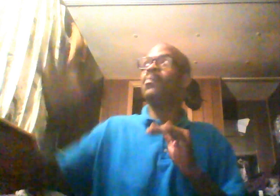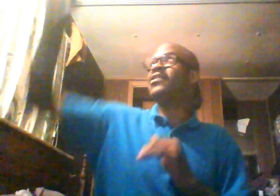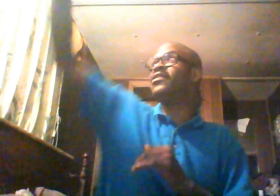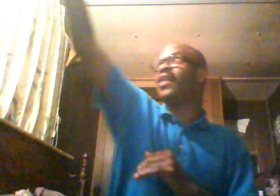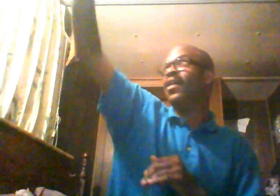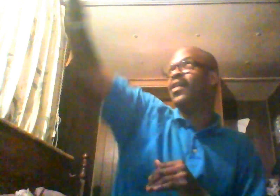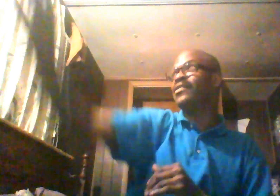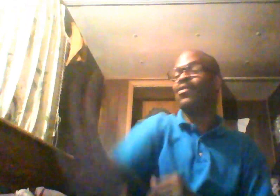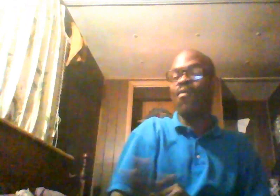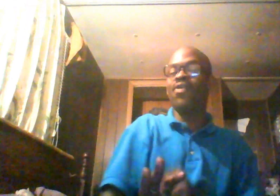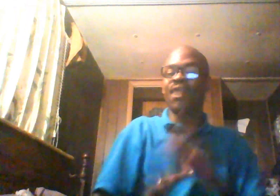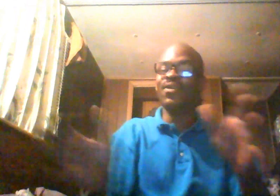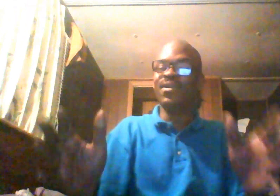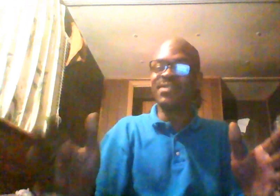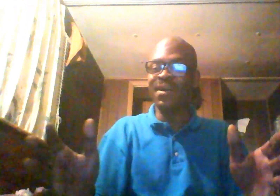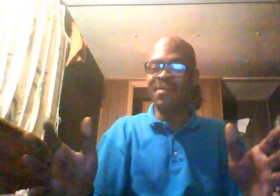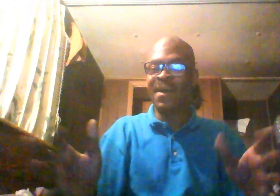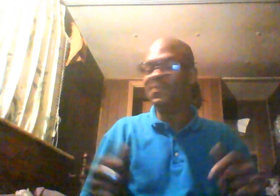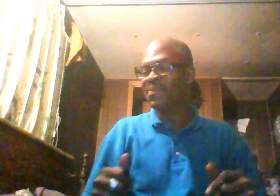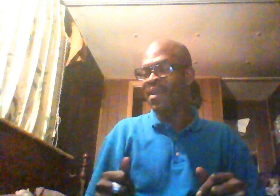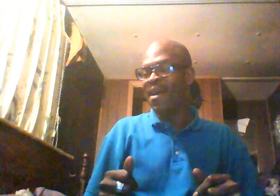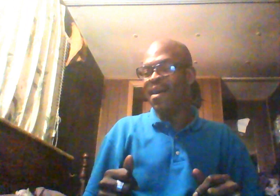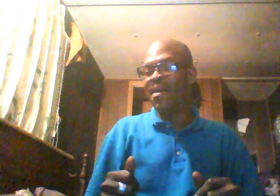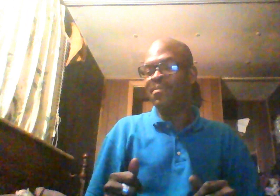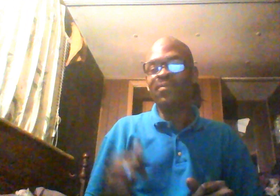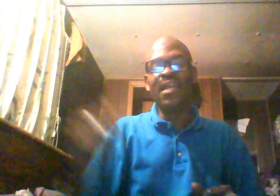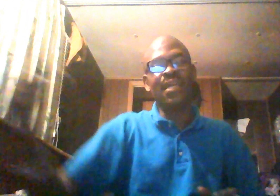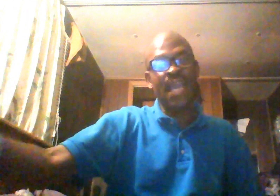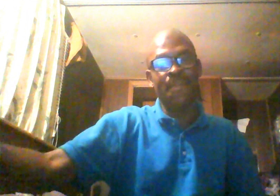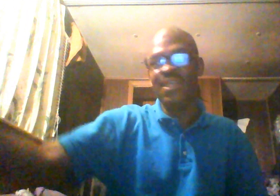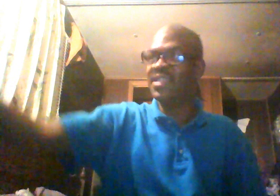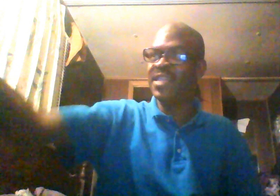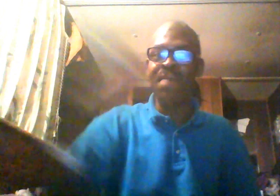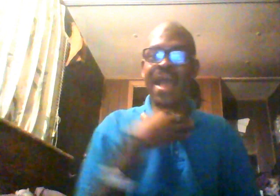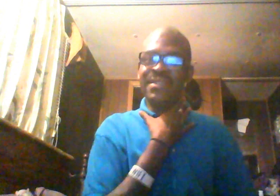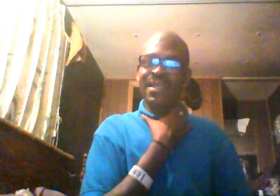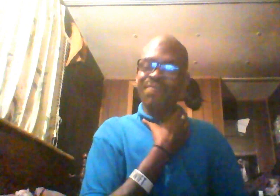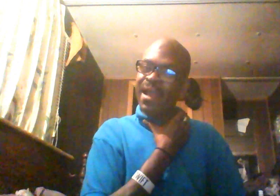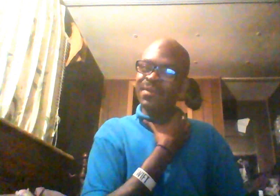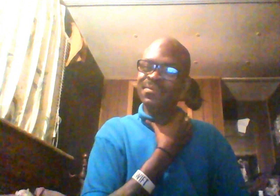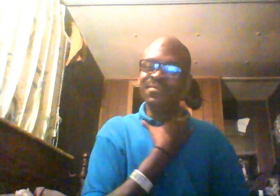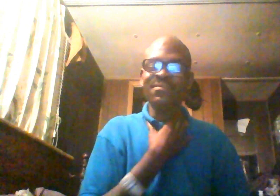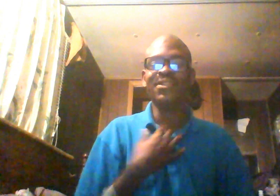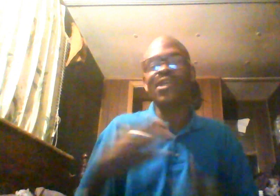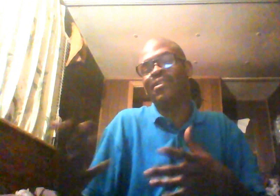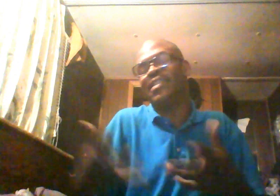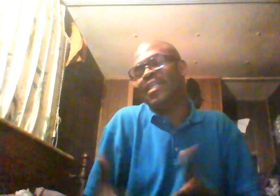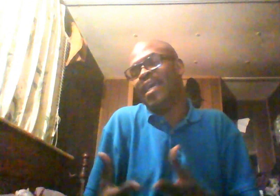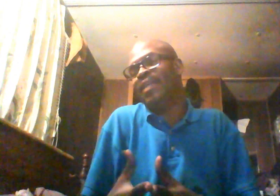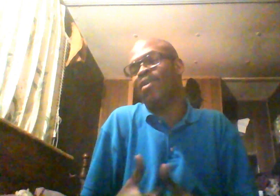the pictures of the haircuts on the wall. Y'all know what I'm talking about. And there's Ebony and Jet Magazine, right? So, you sitting there. The